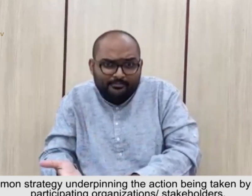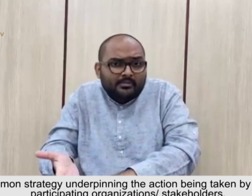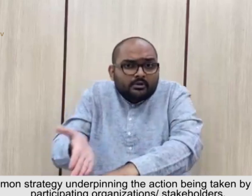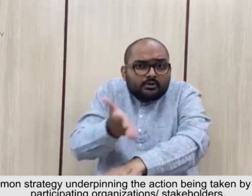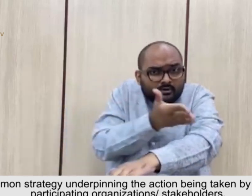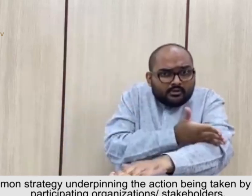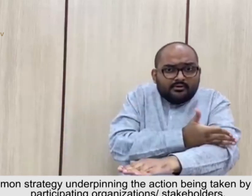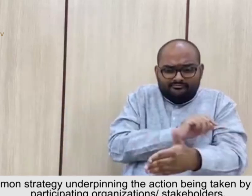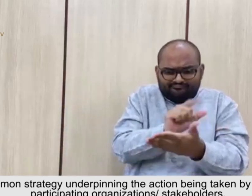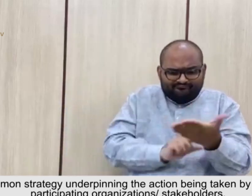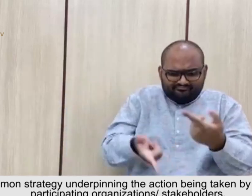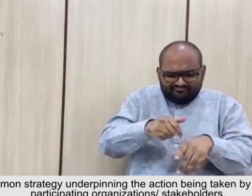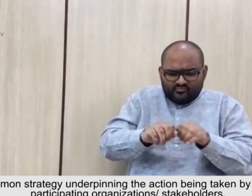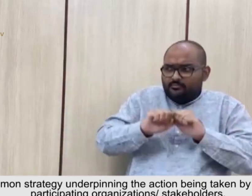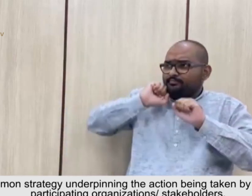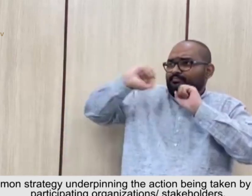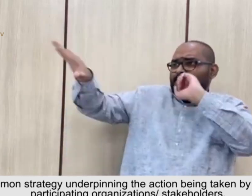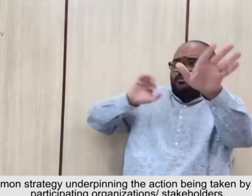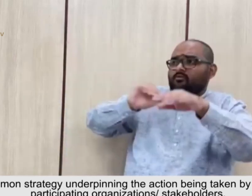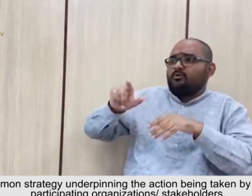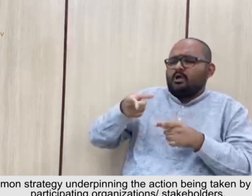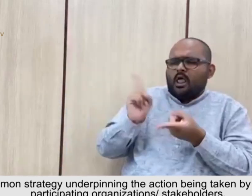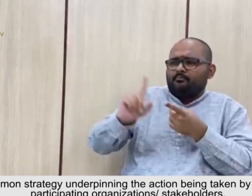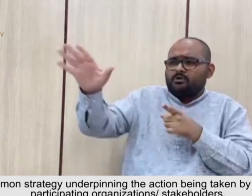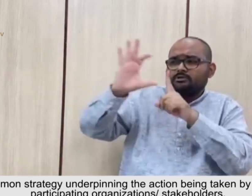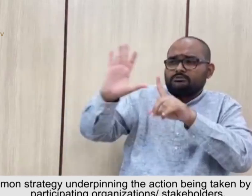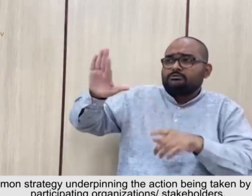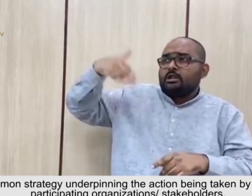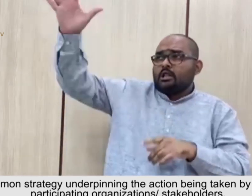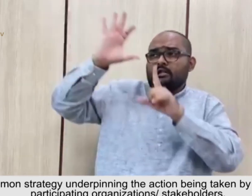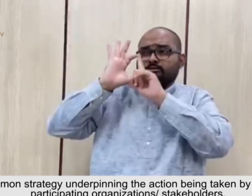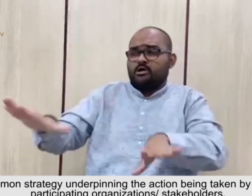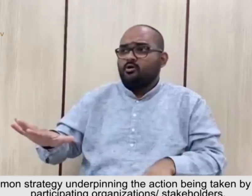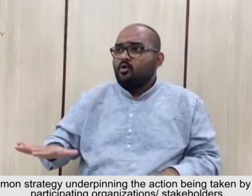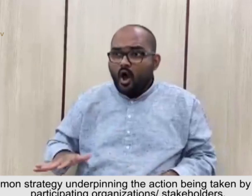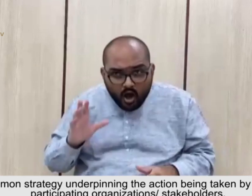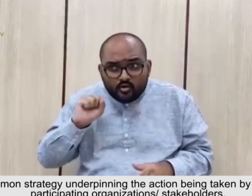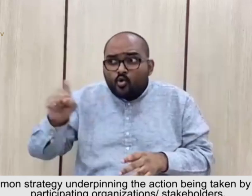being taken by all the participating organizations or stakeholders.